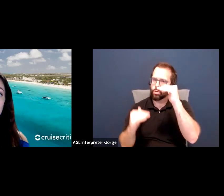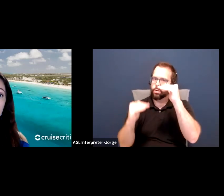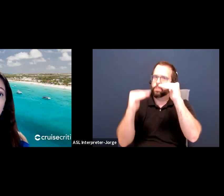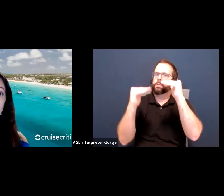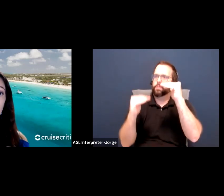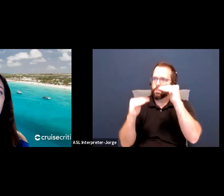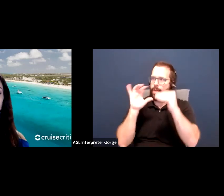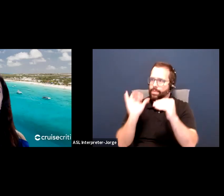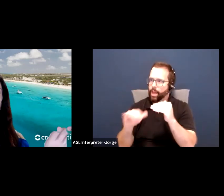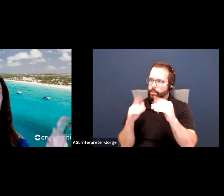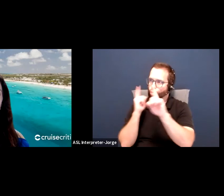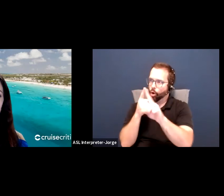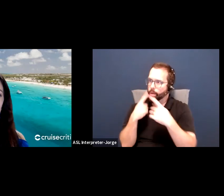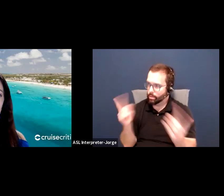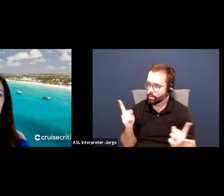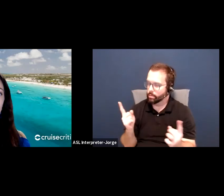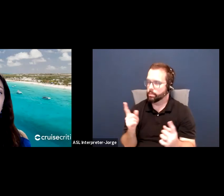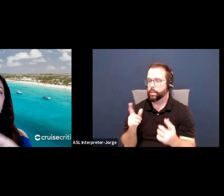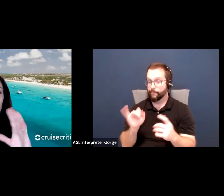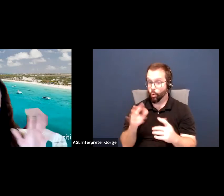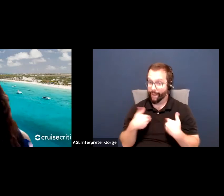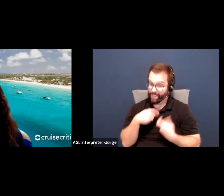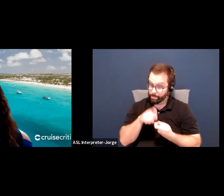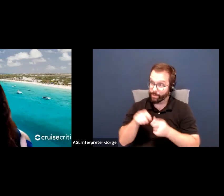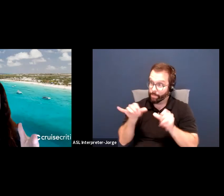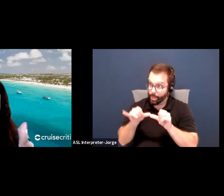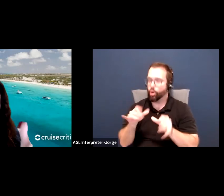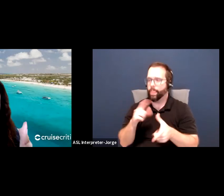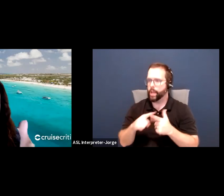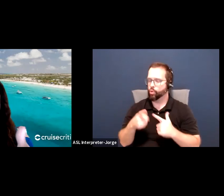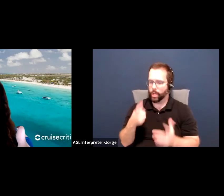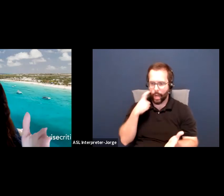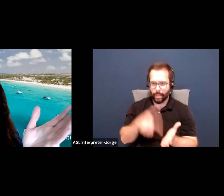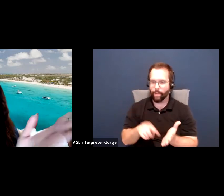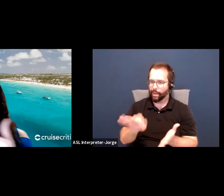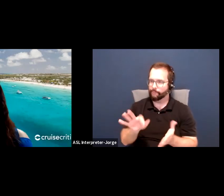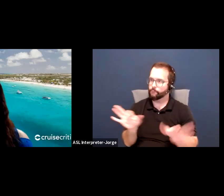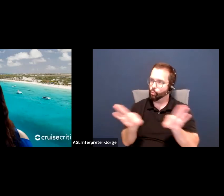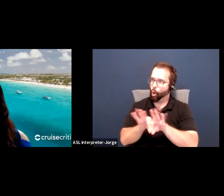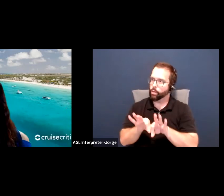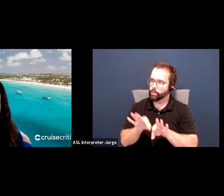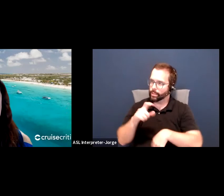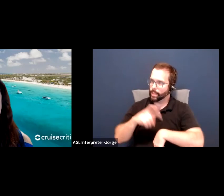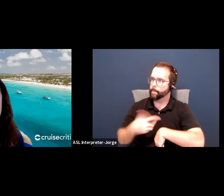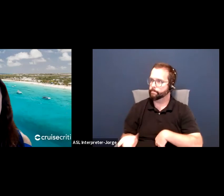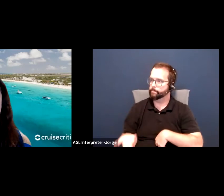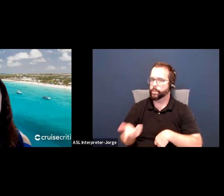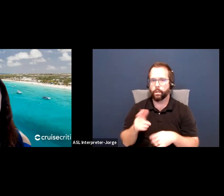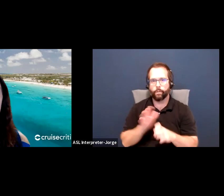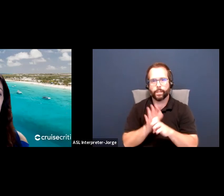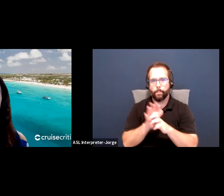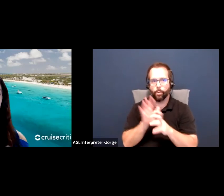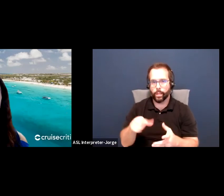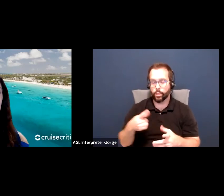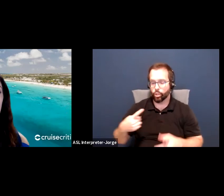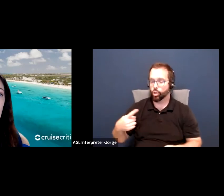you can tell, is this really worth our time? Let's say part of the strategy to launch this cross-disability group